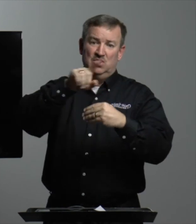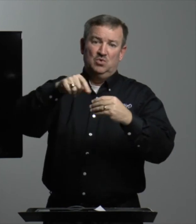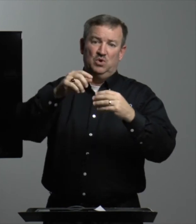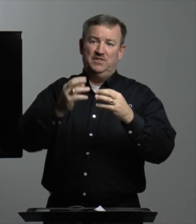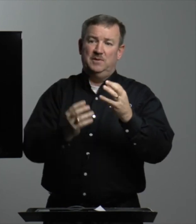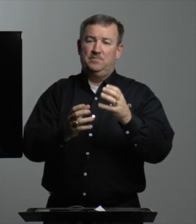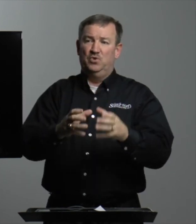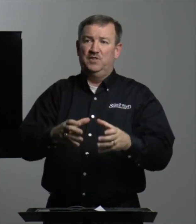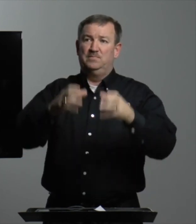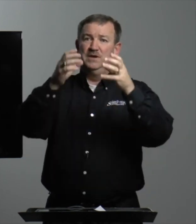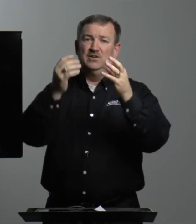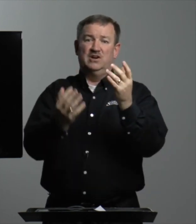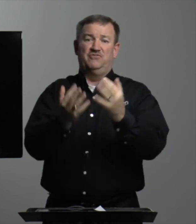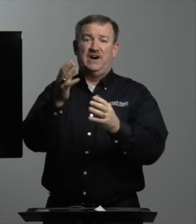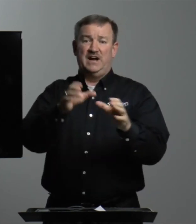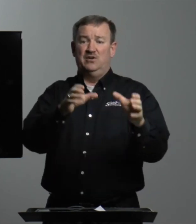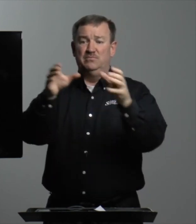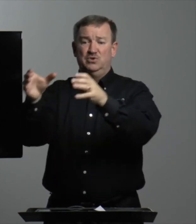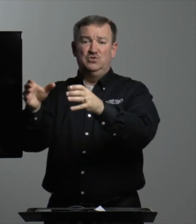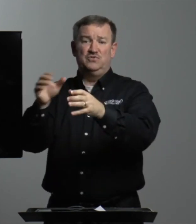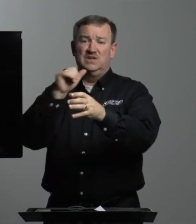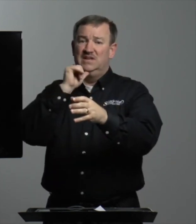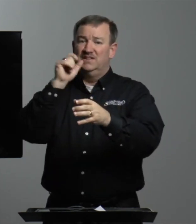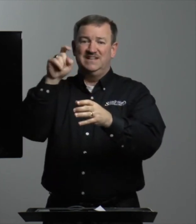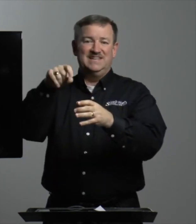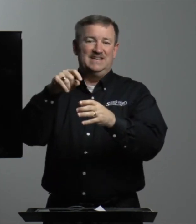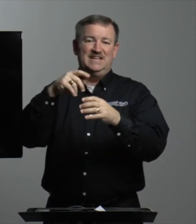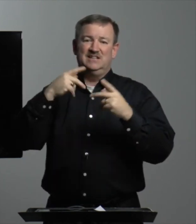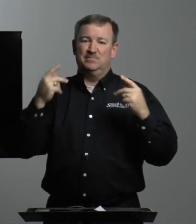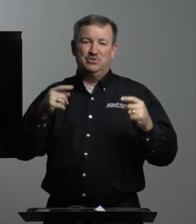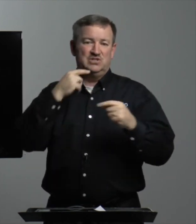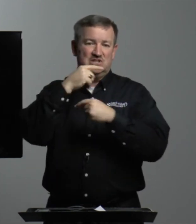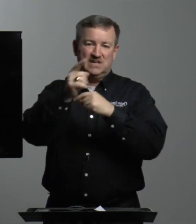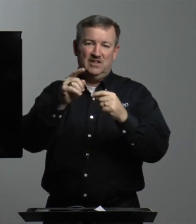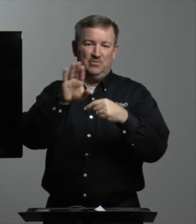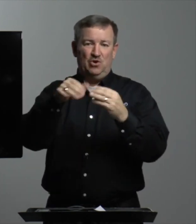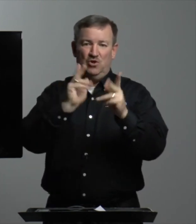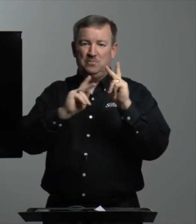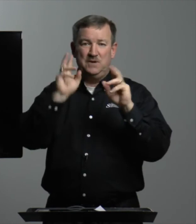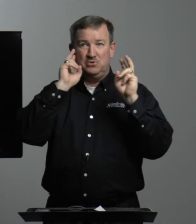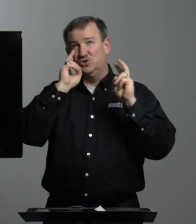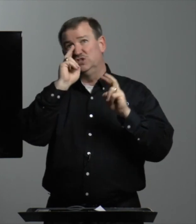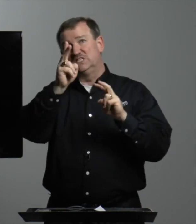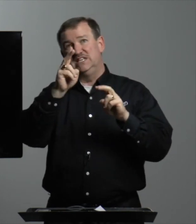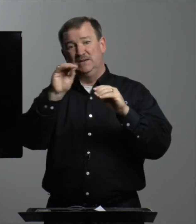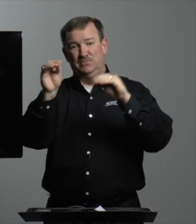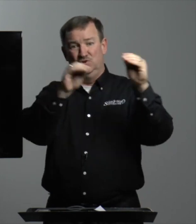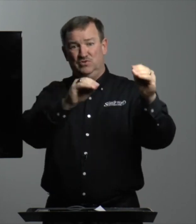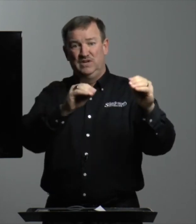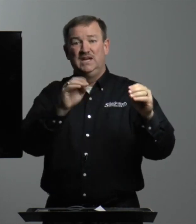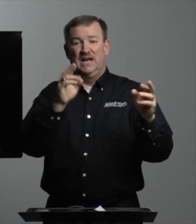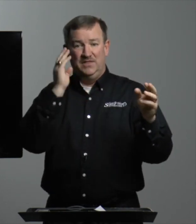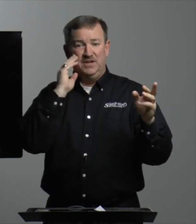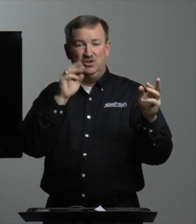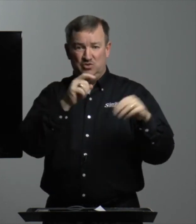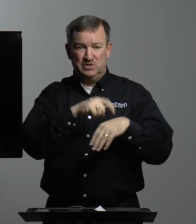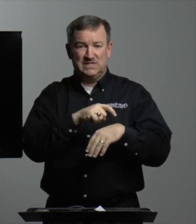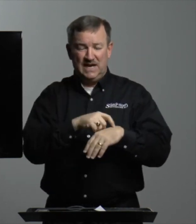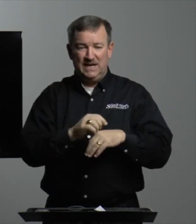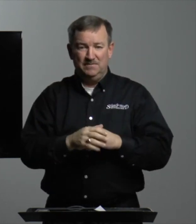When the pillar of fire moved, they didn't need the priest to tell them all the people could see it move, and they knew it was time.